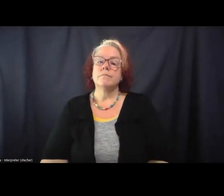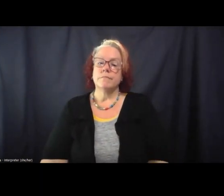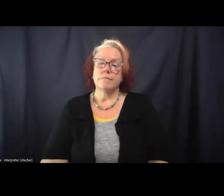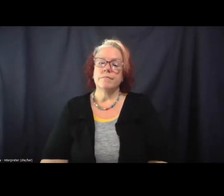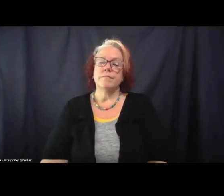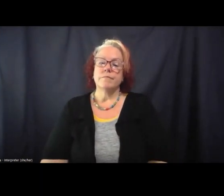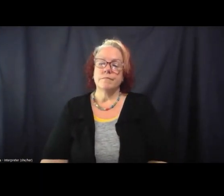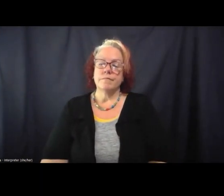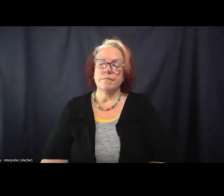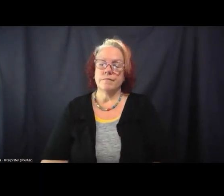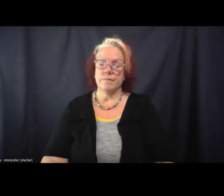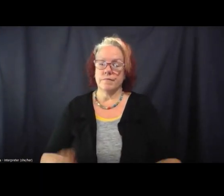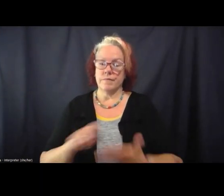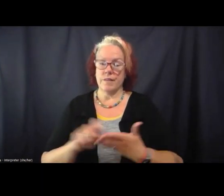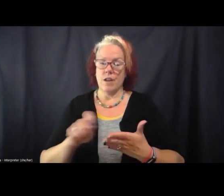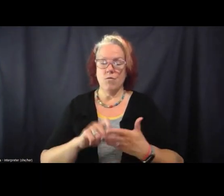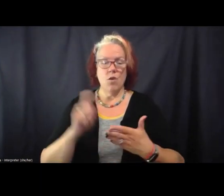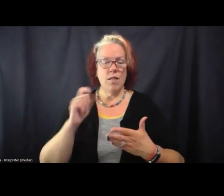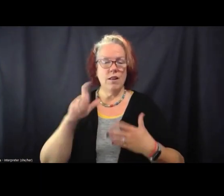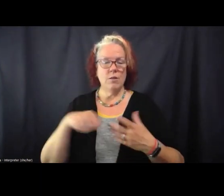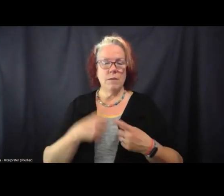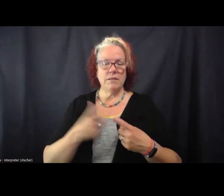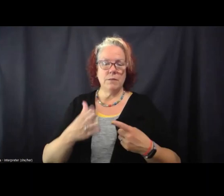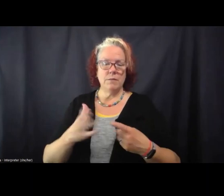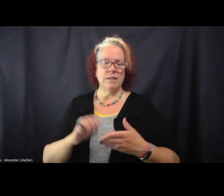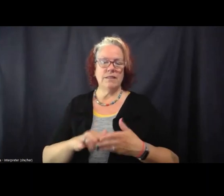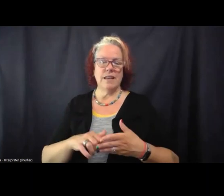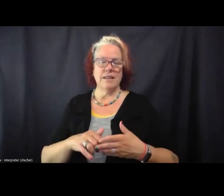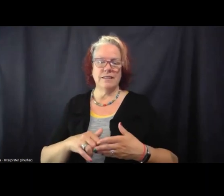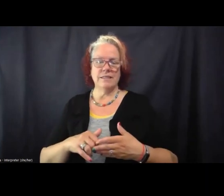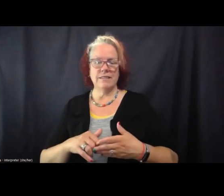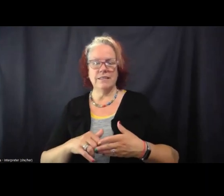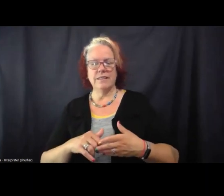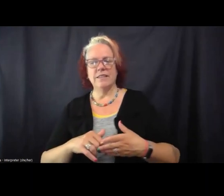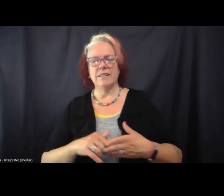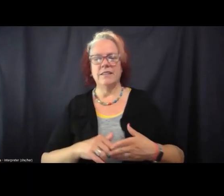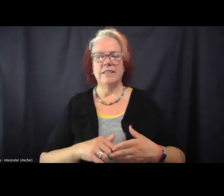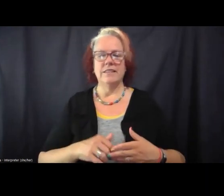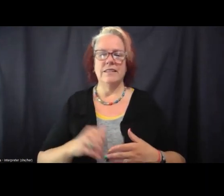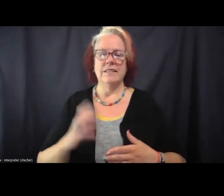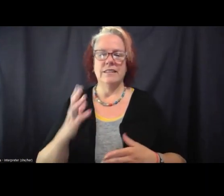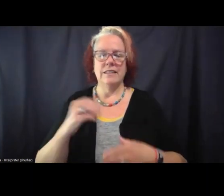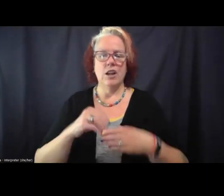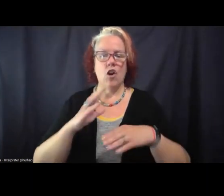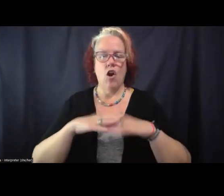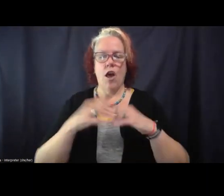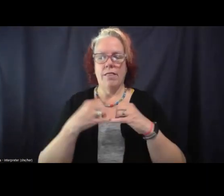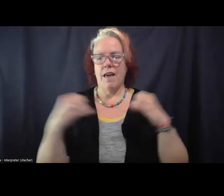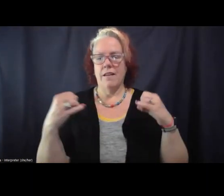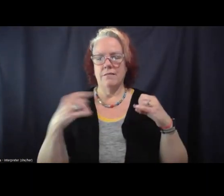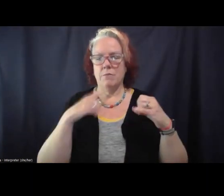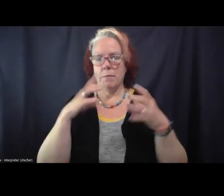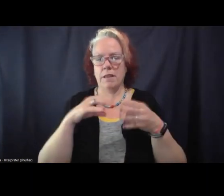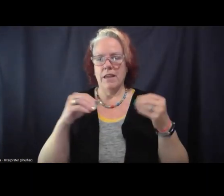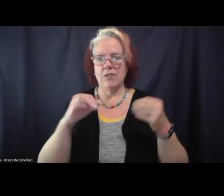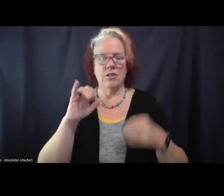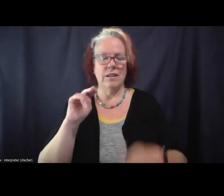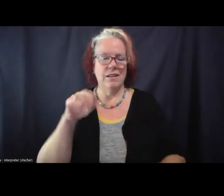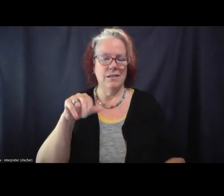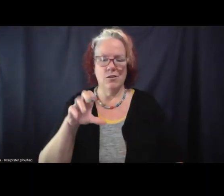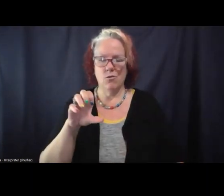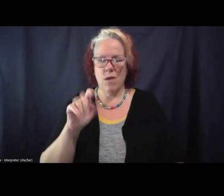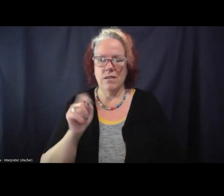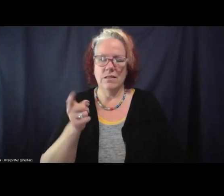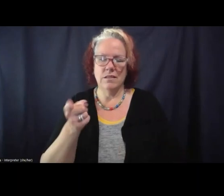wrote a little bit about some things in the campaign in this online publication called Inquest. So I'll share that article too, if it's helpful for people.